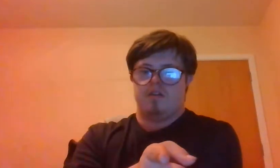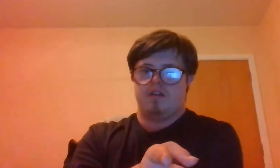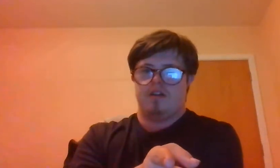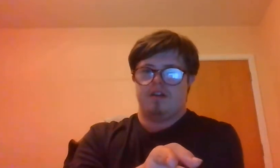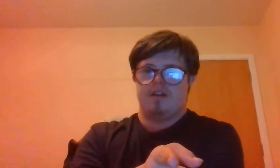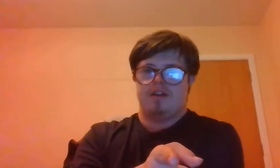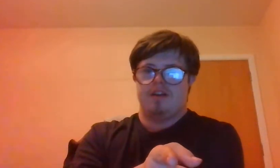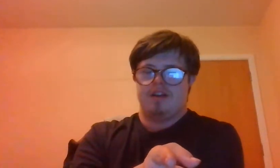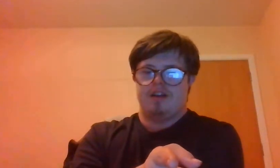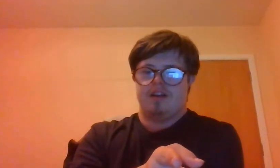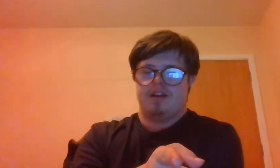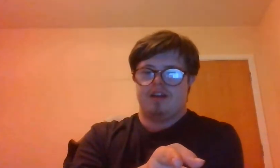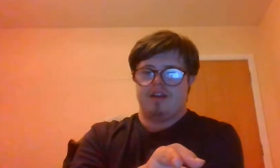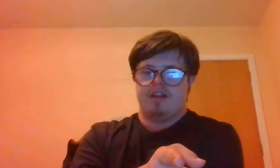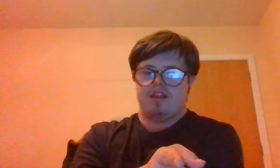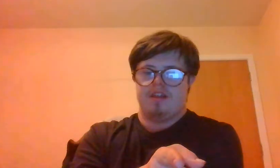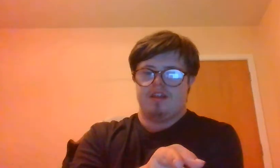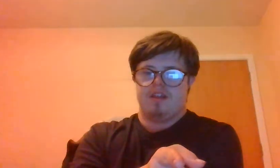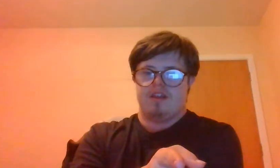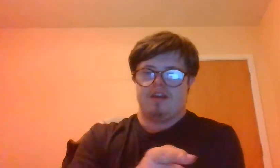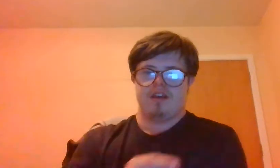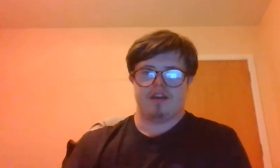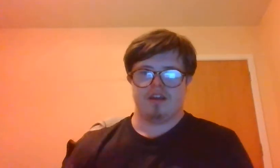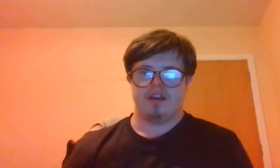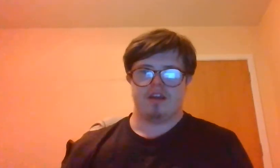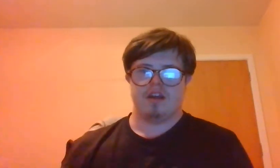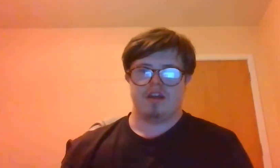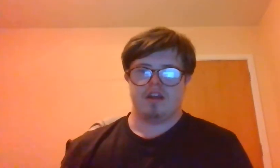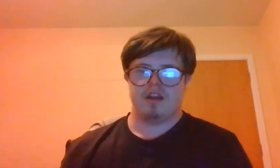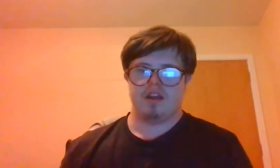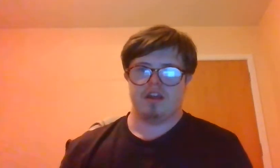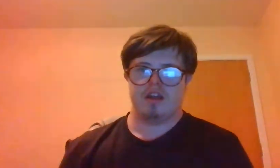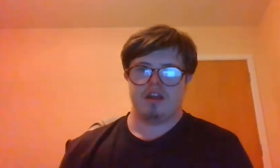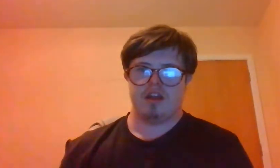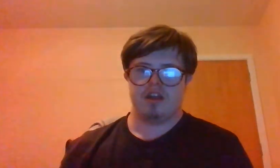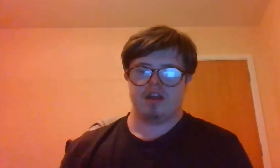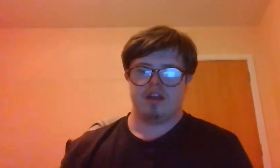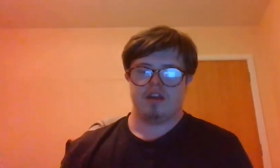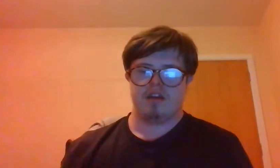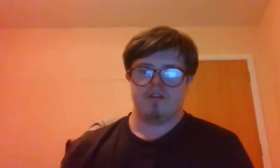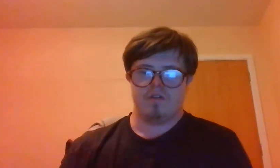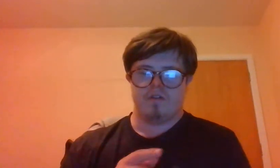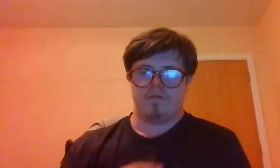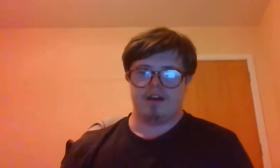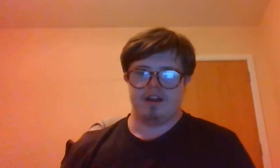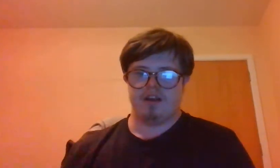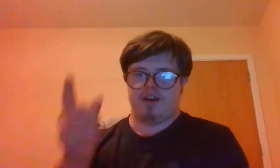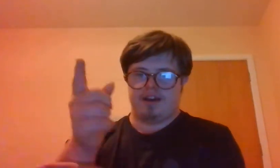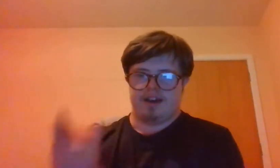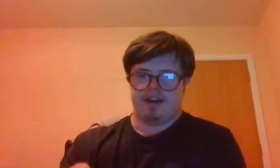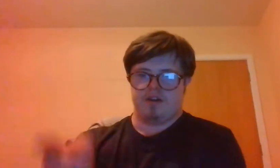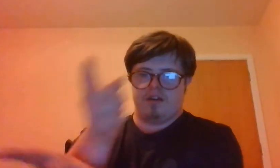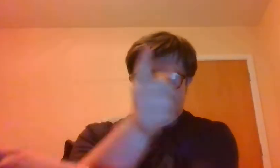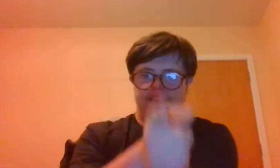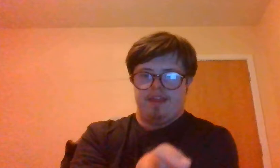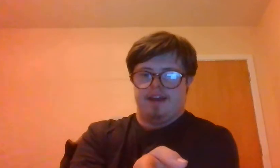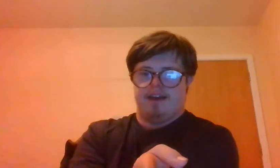there,